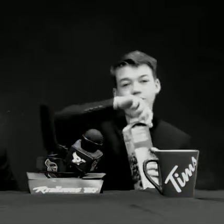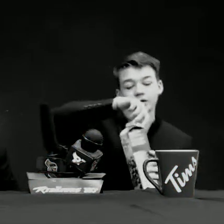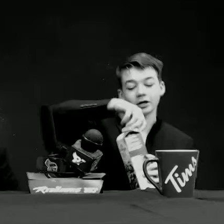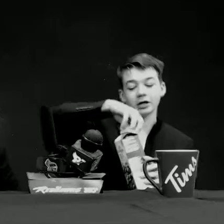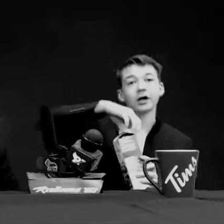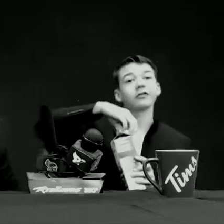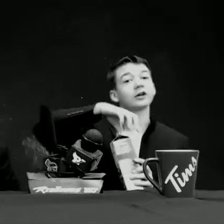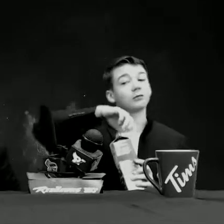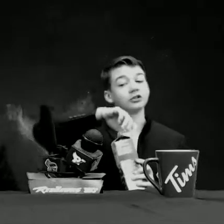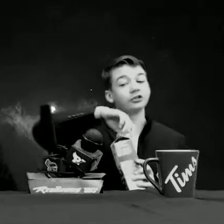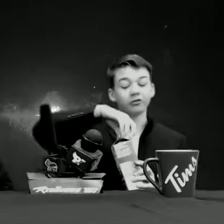I'll stick with you.